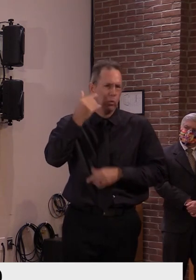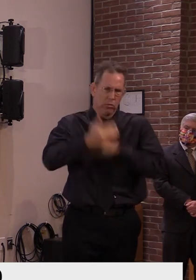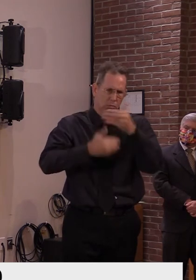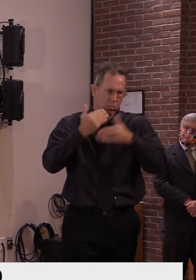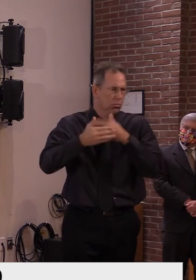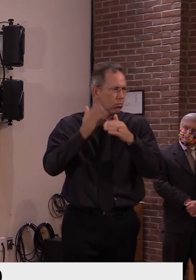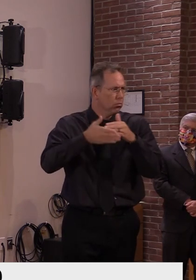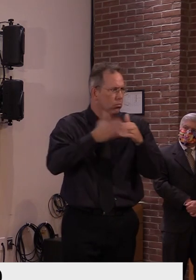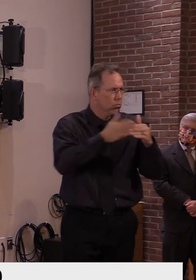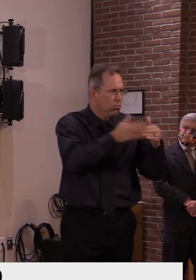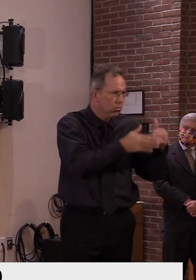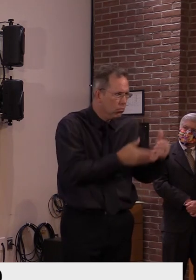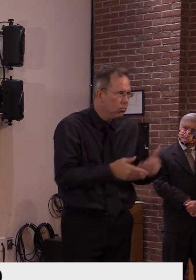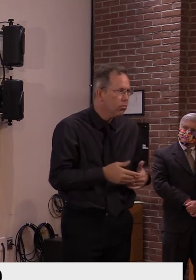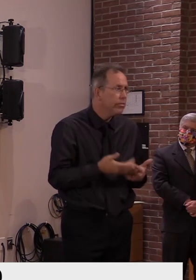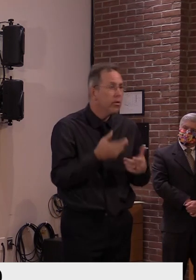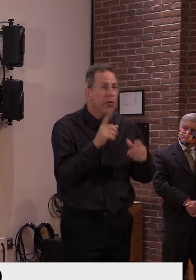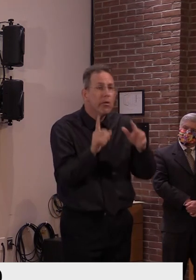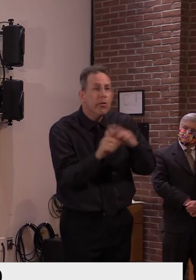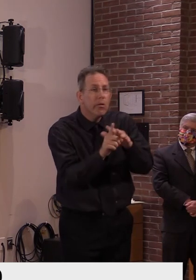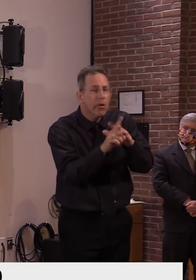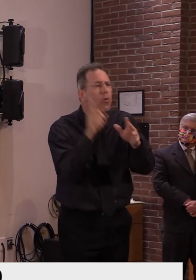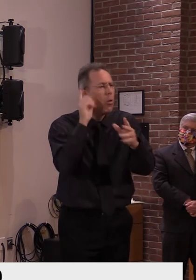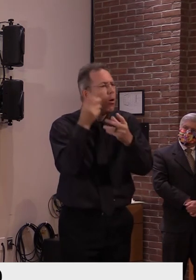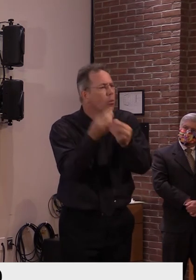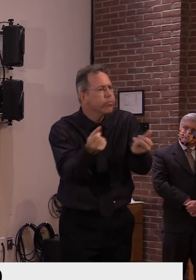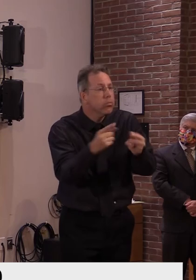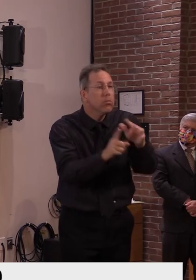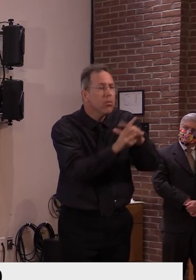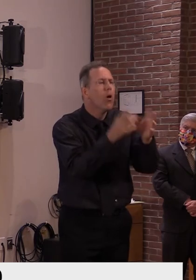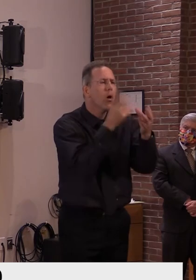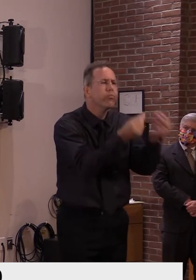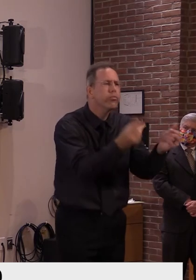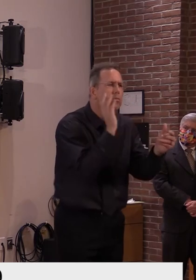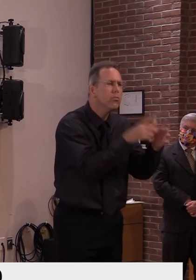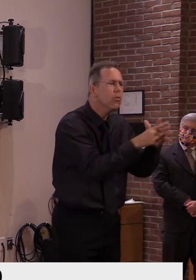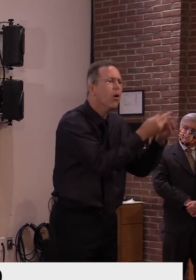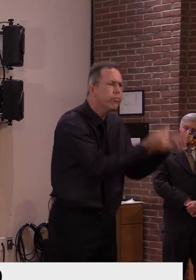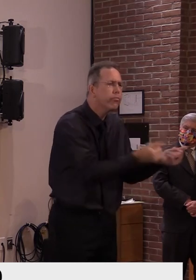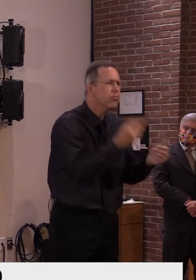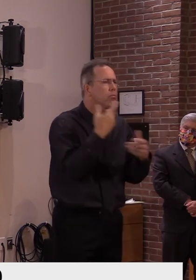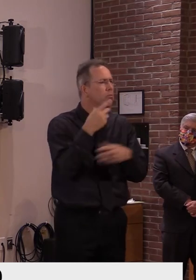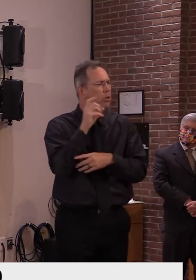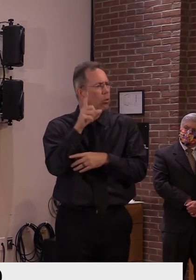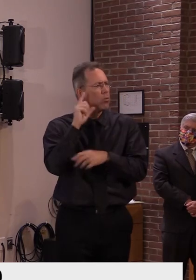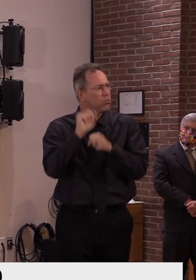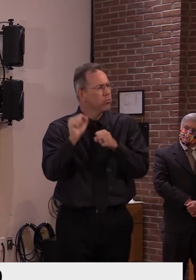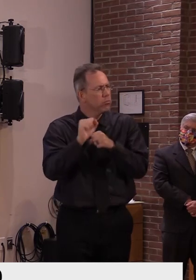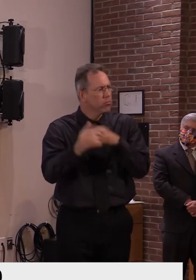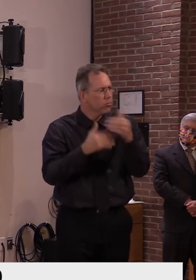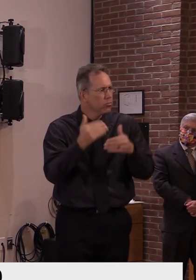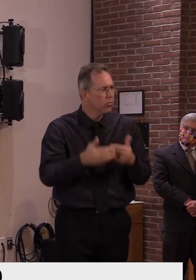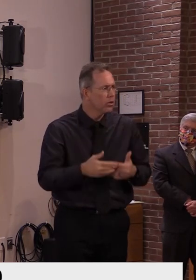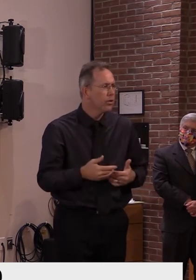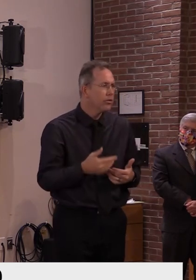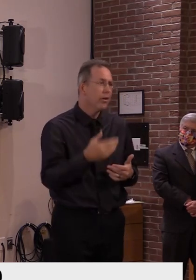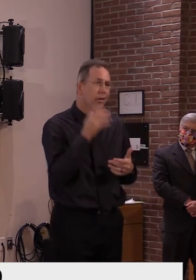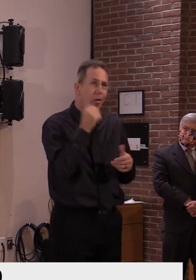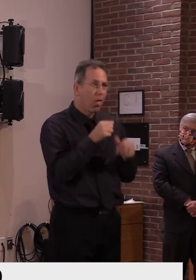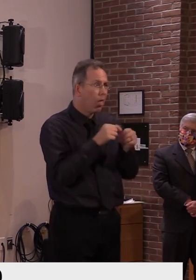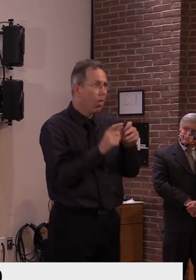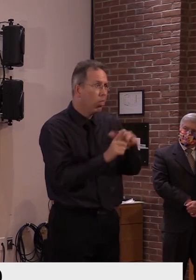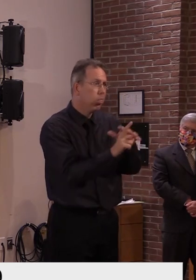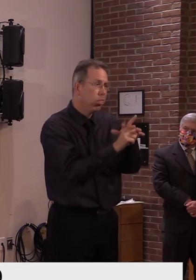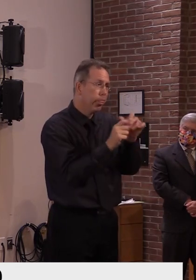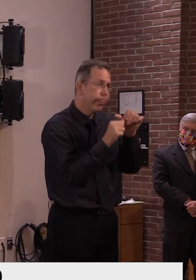they crop up, um, but, and they will continue to crop up, because nothing is perfect. And on top of all that,